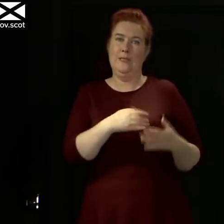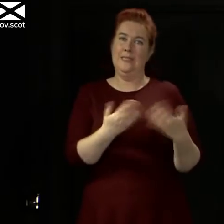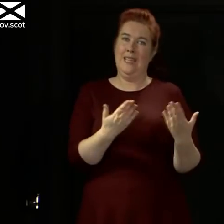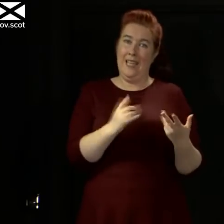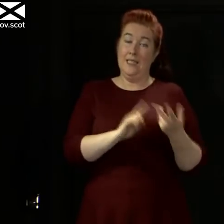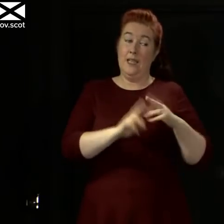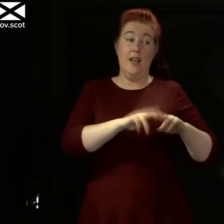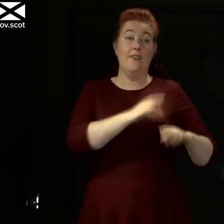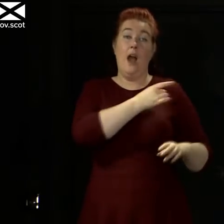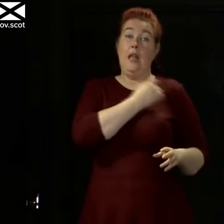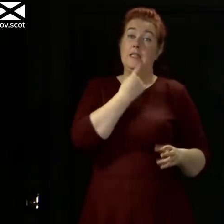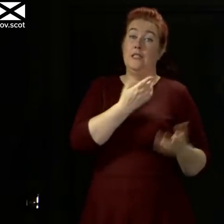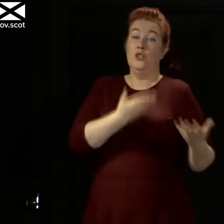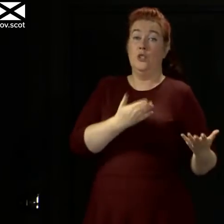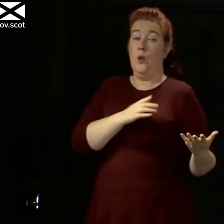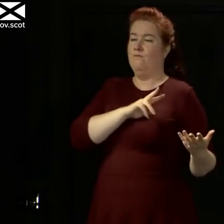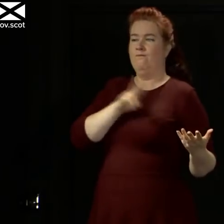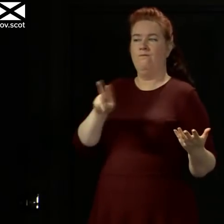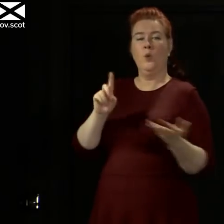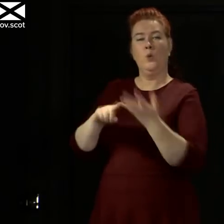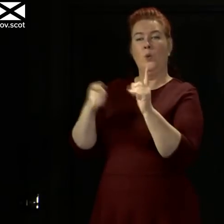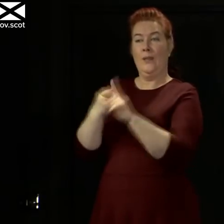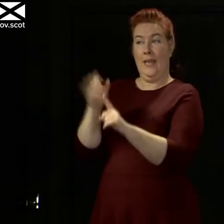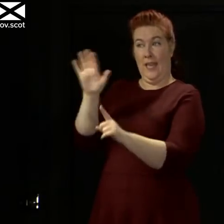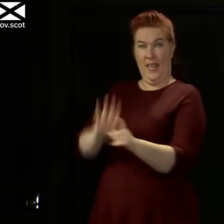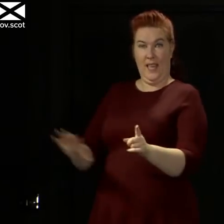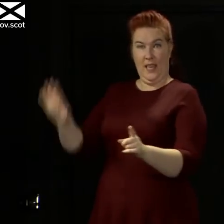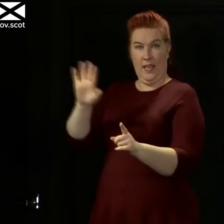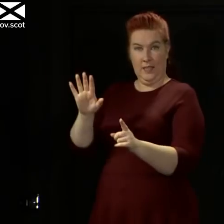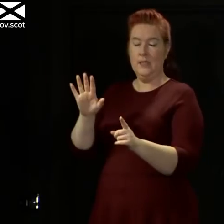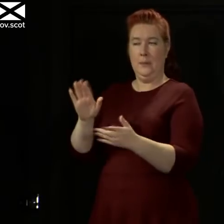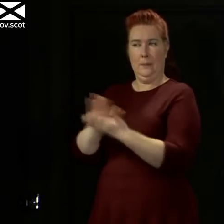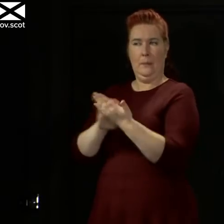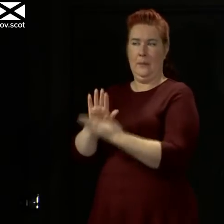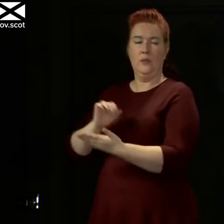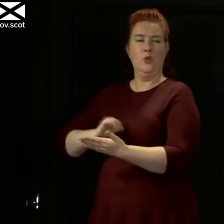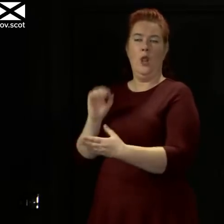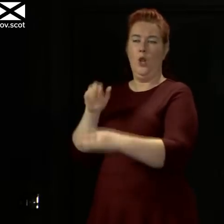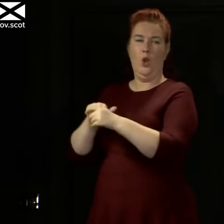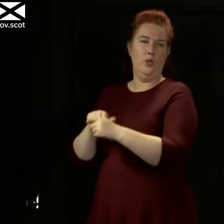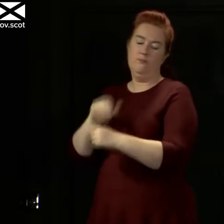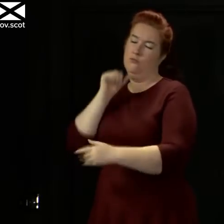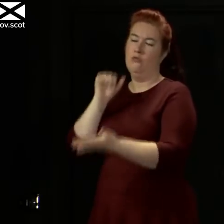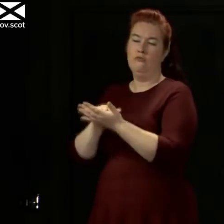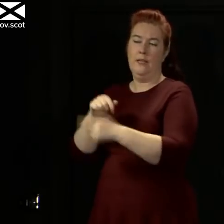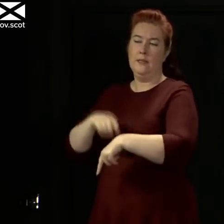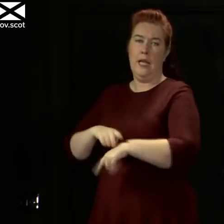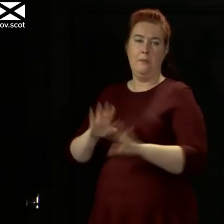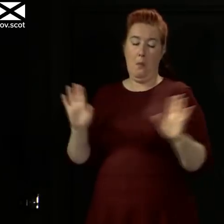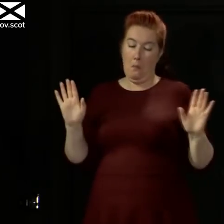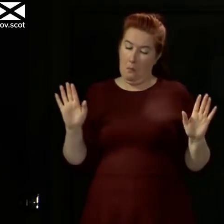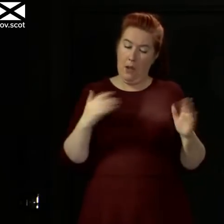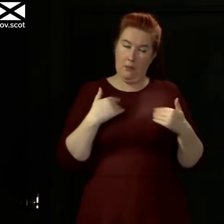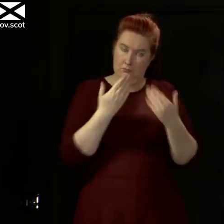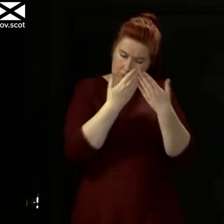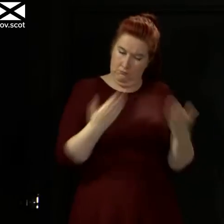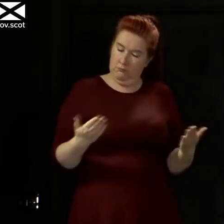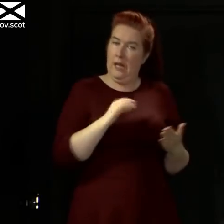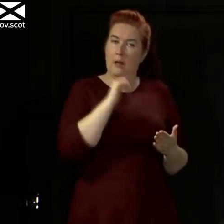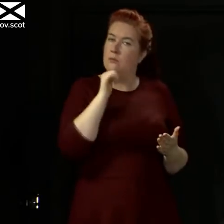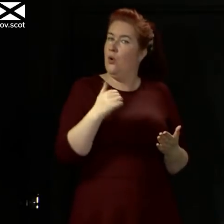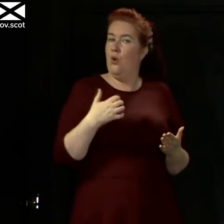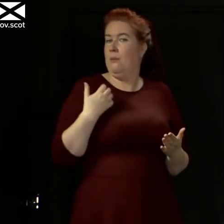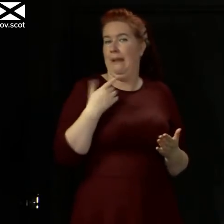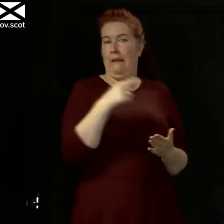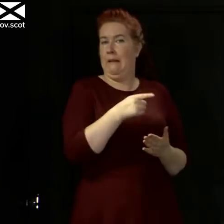judges right now that because of the position UK-wide, that the time for that is not now, I will not second guess or complain